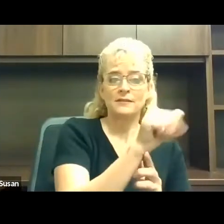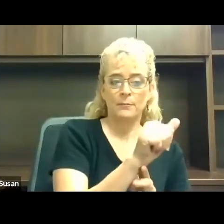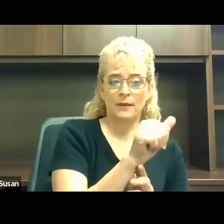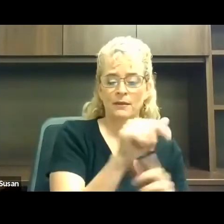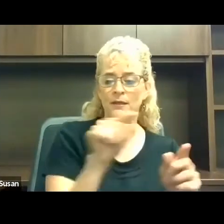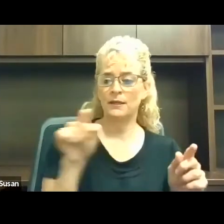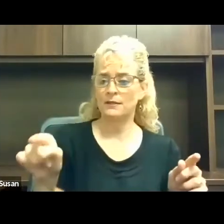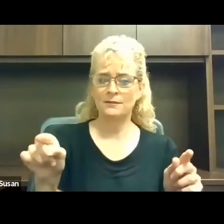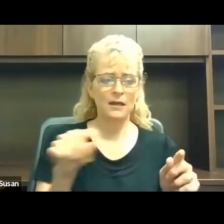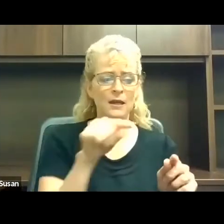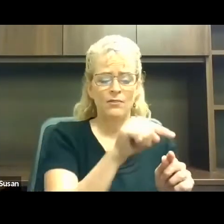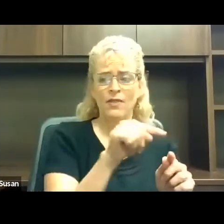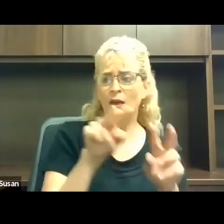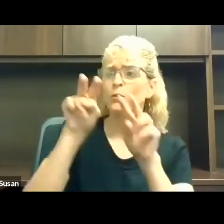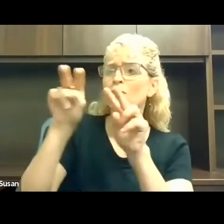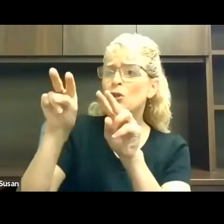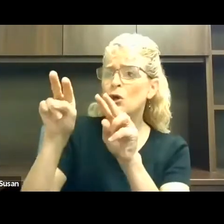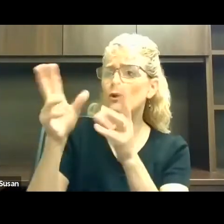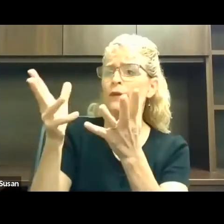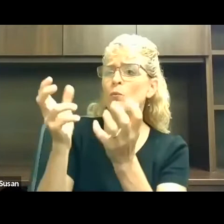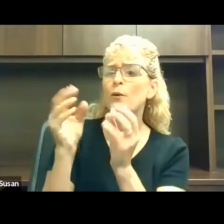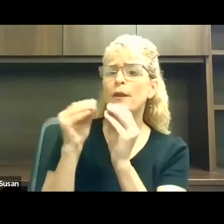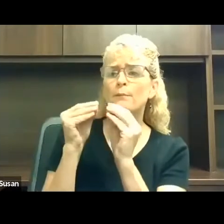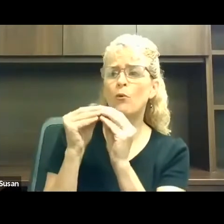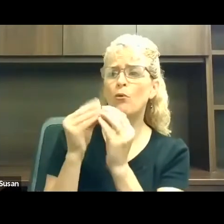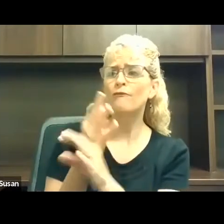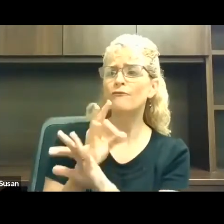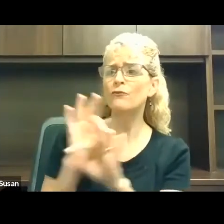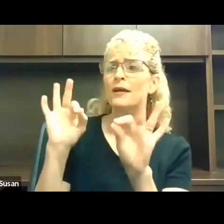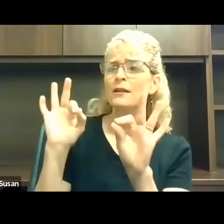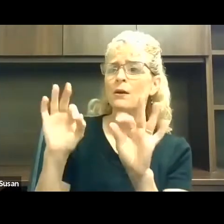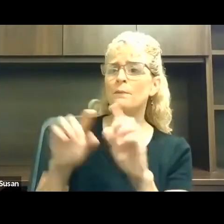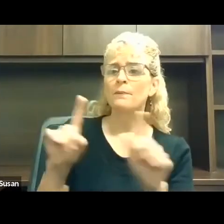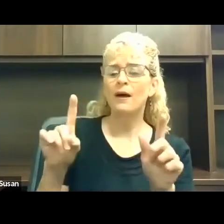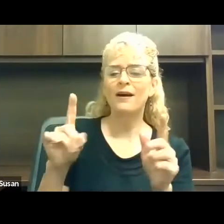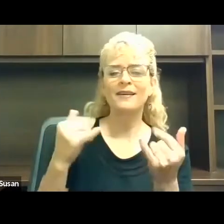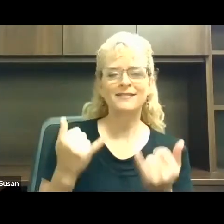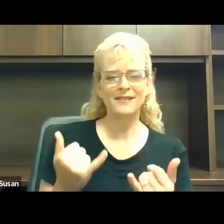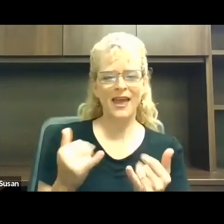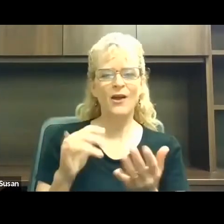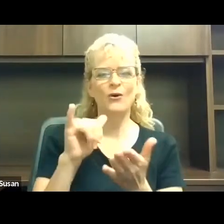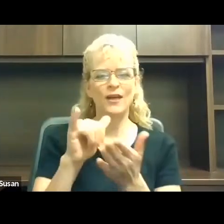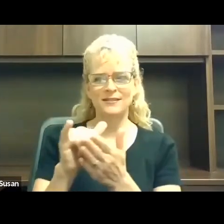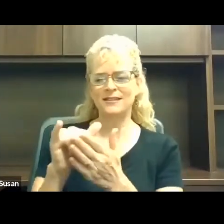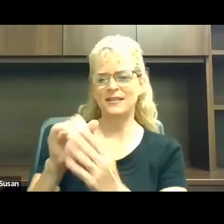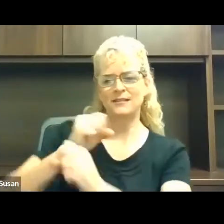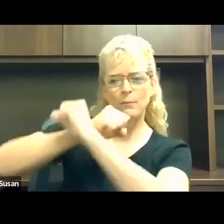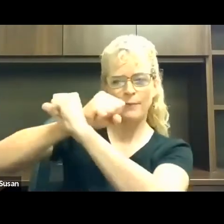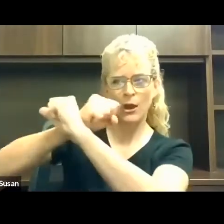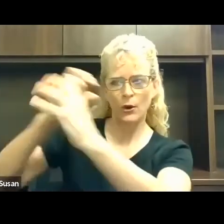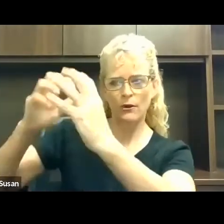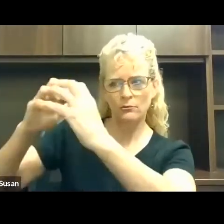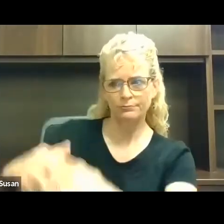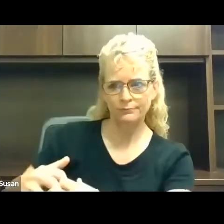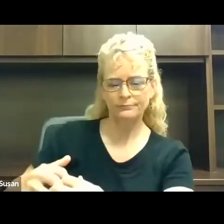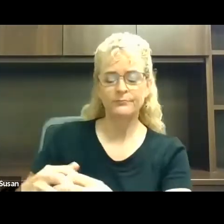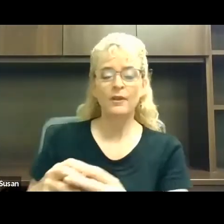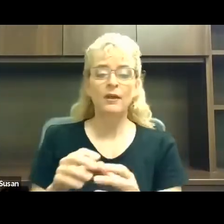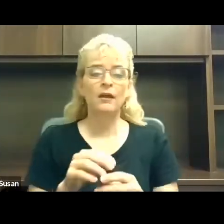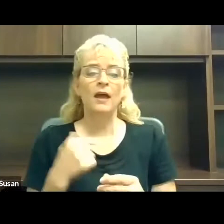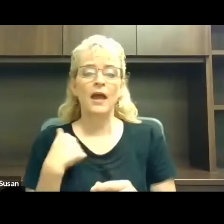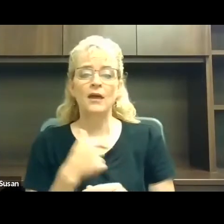but could not grasp. We rejoice as this barrier falls, claiming together